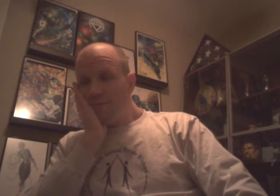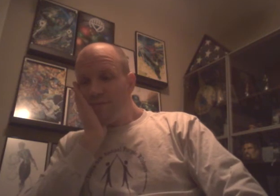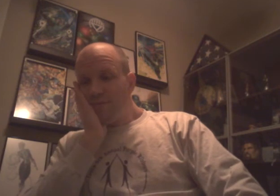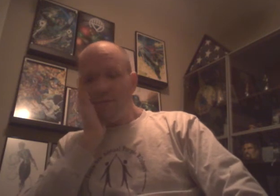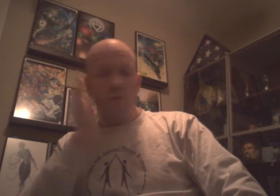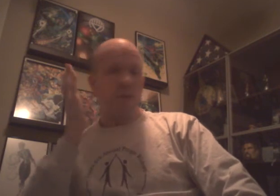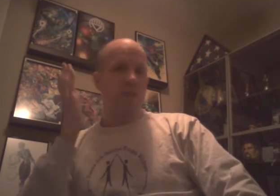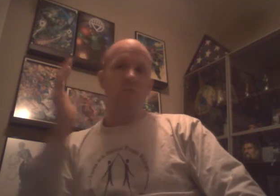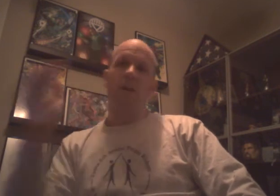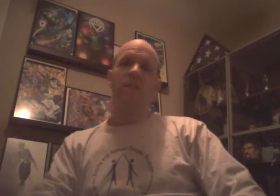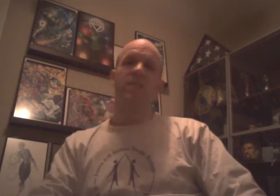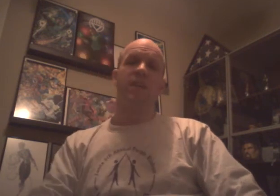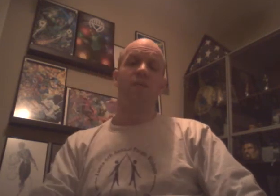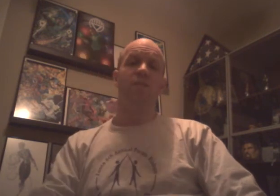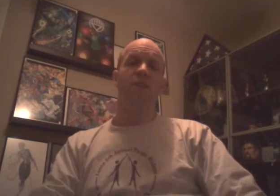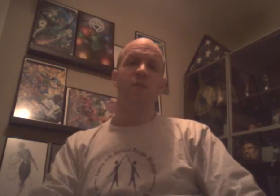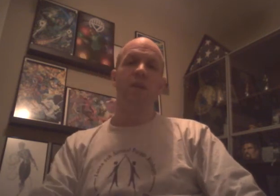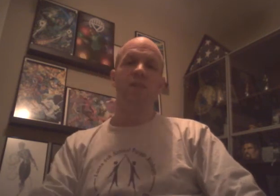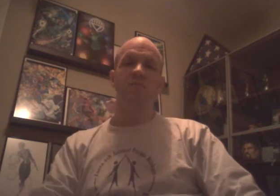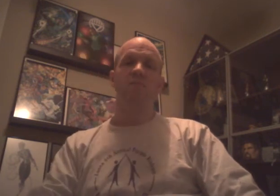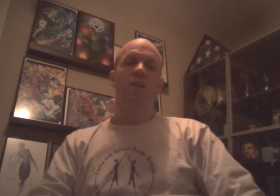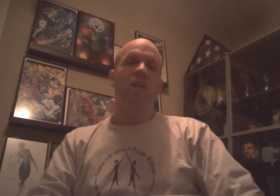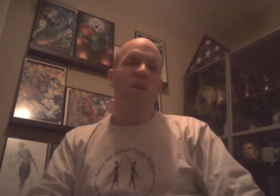With the Bellas getting the victory. Eh.